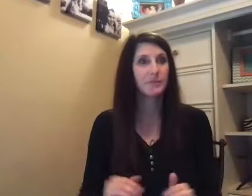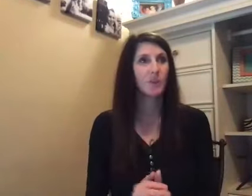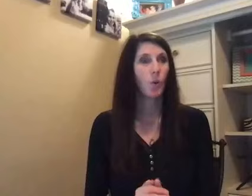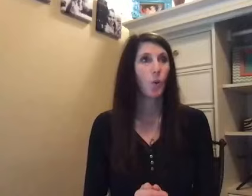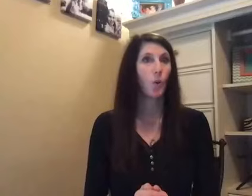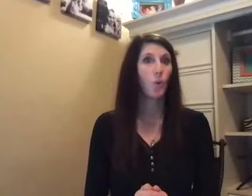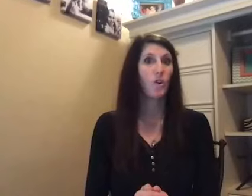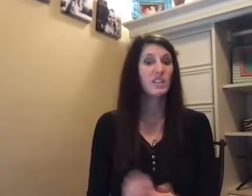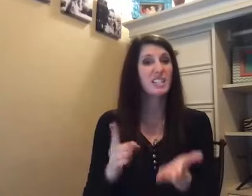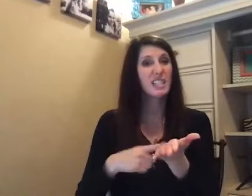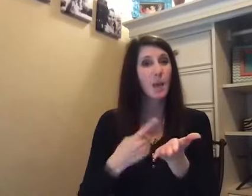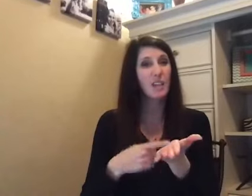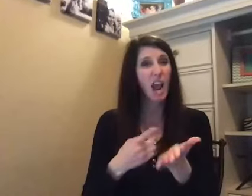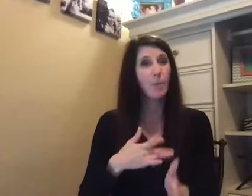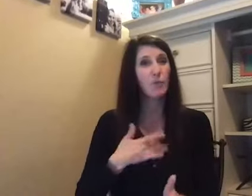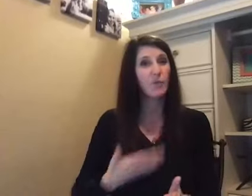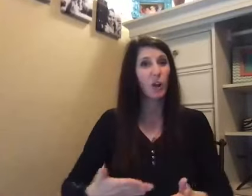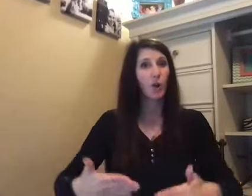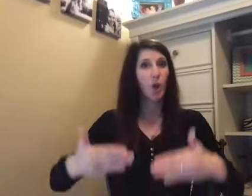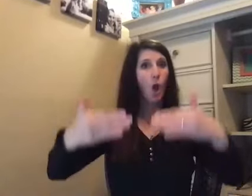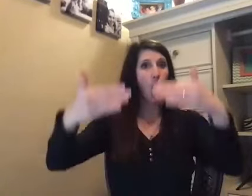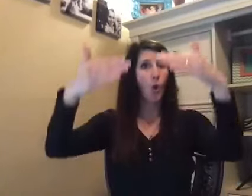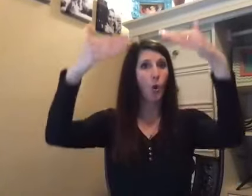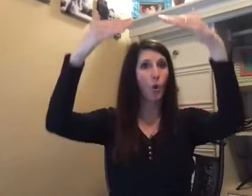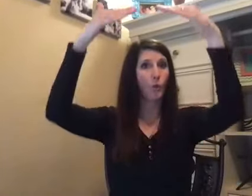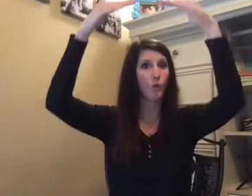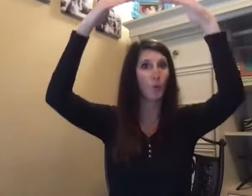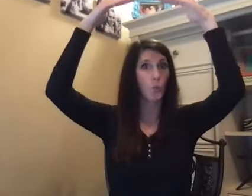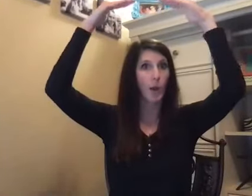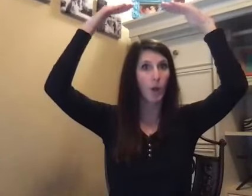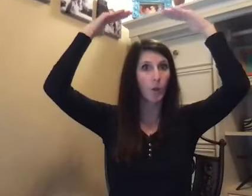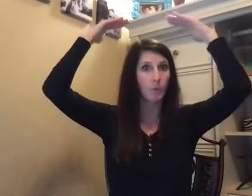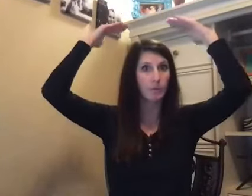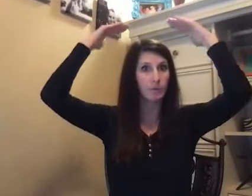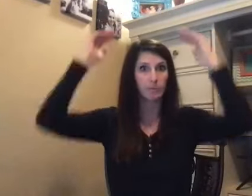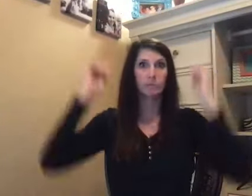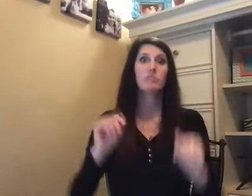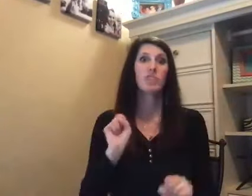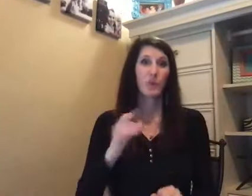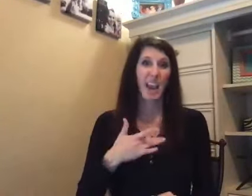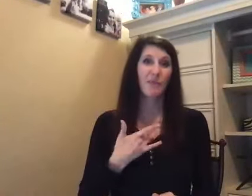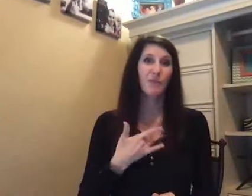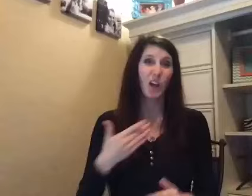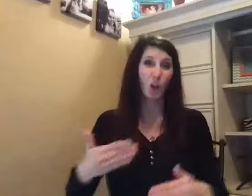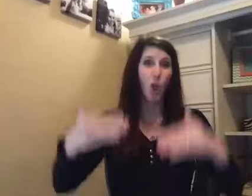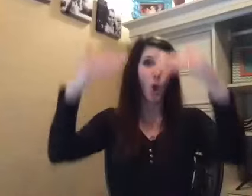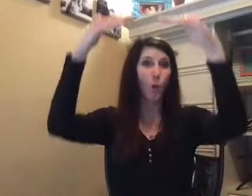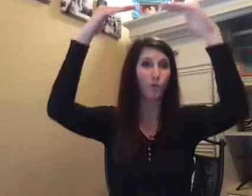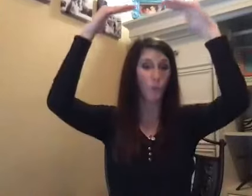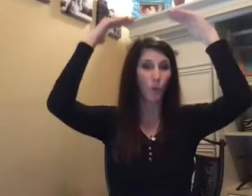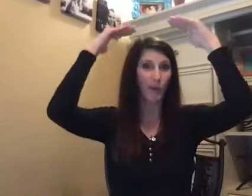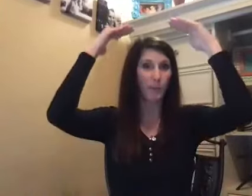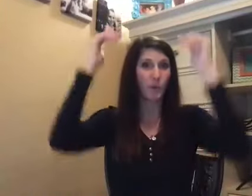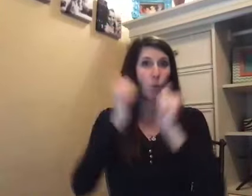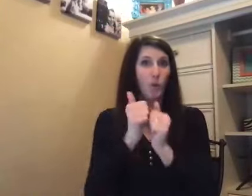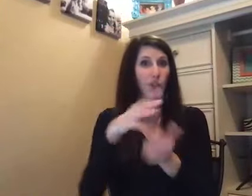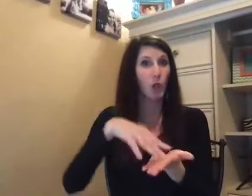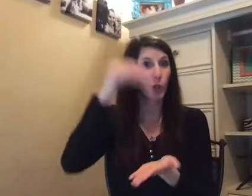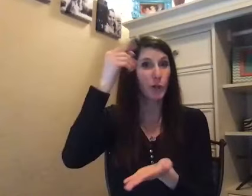or sometimes you feel overwhelmed, you can feel overwhelmed with learning